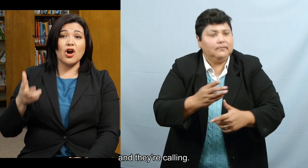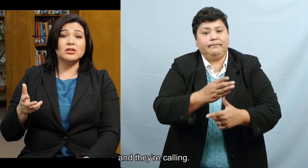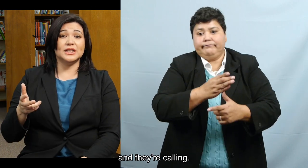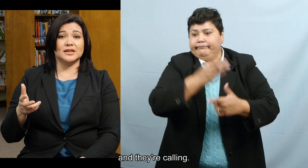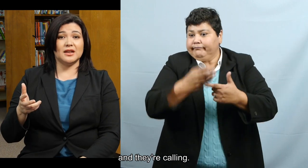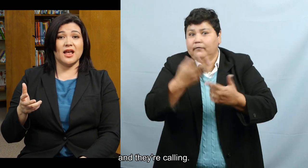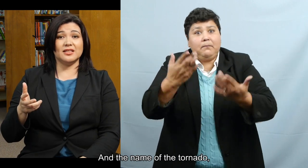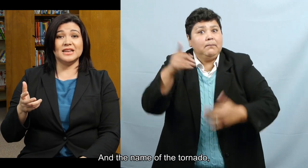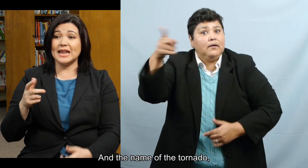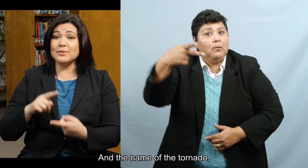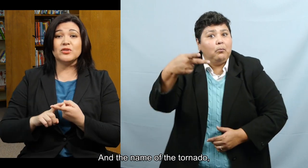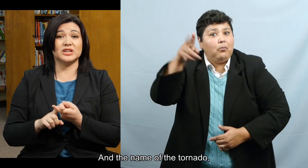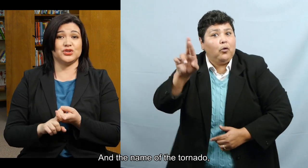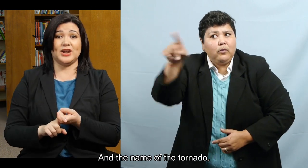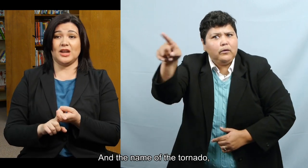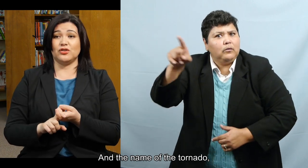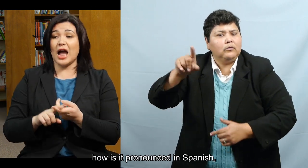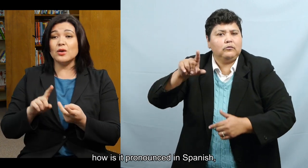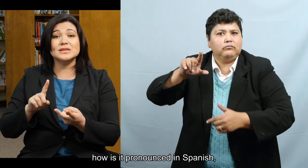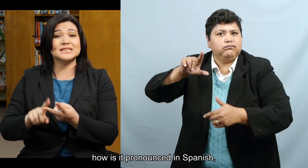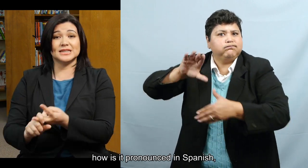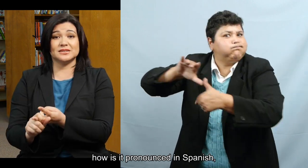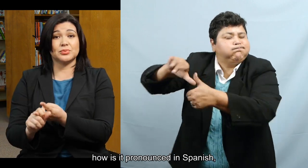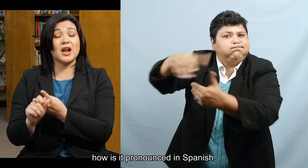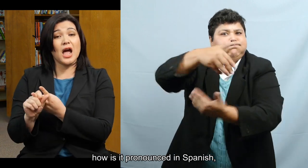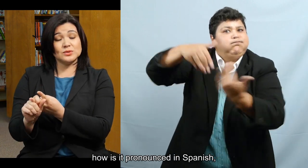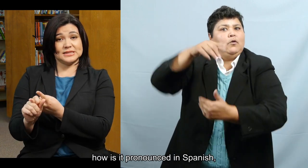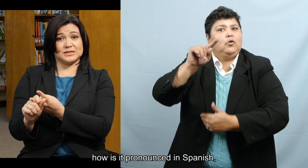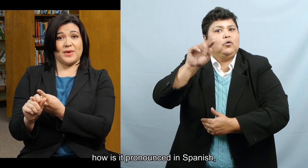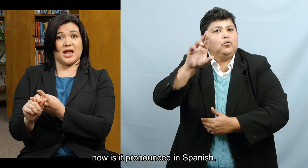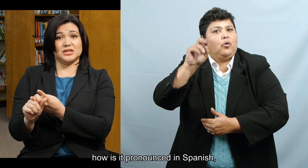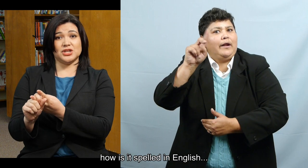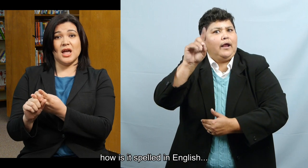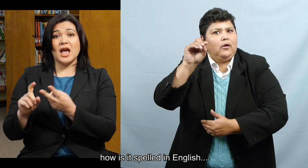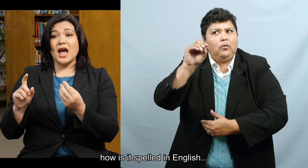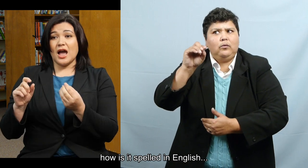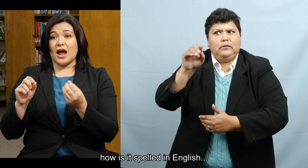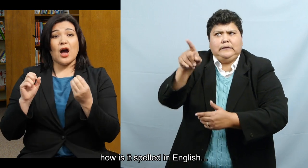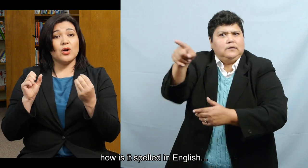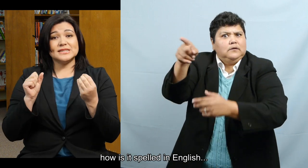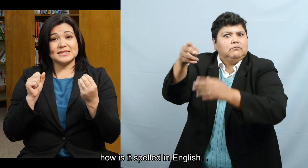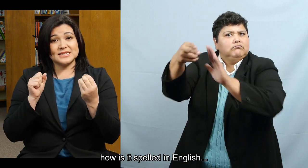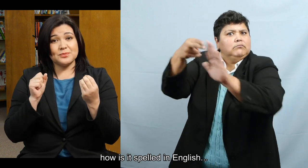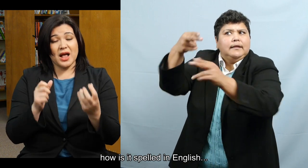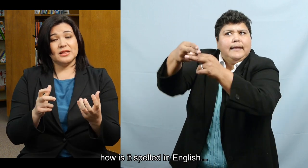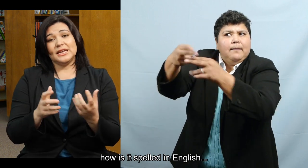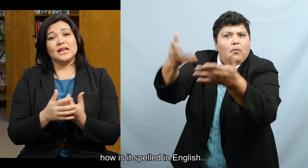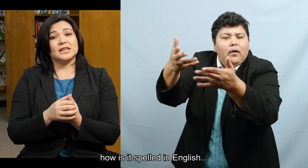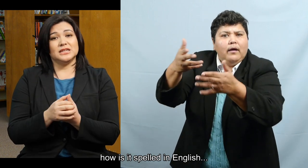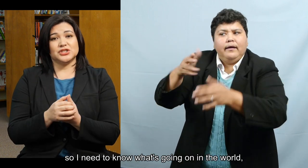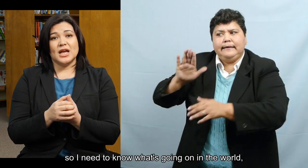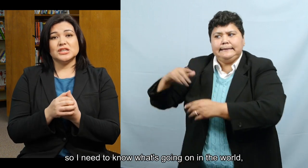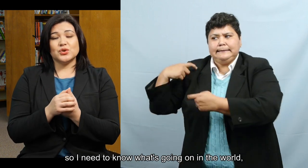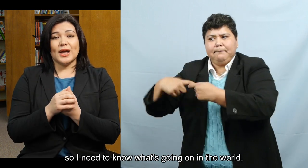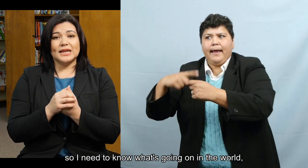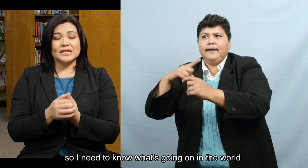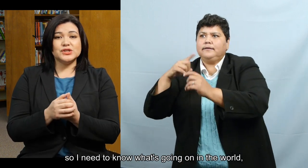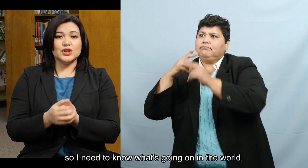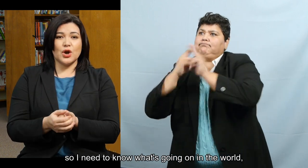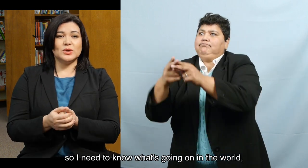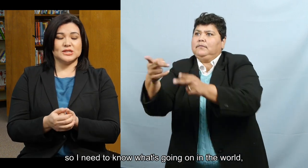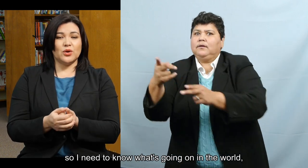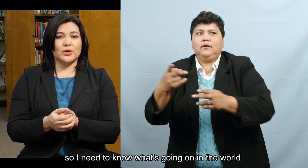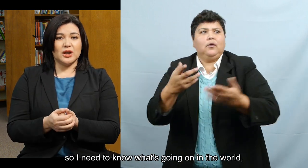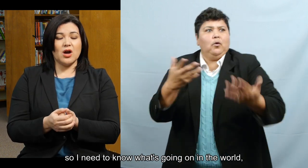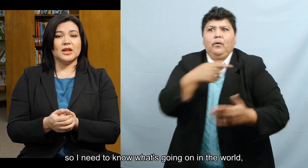And they're calling. And the name of the tornado. How is it pronounced in Spanish? How is it spelled in English? So I